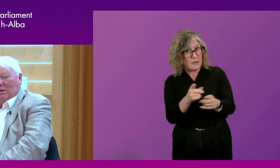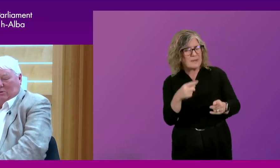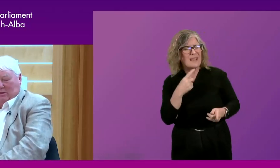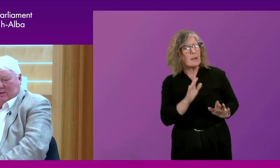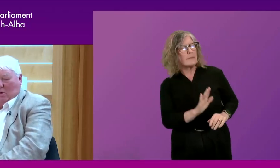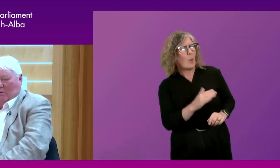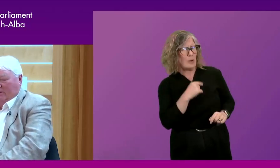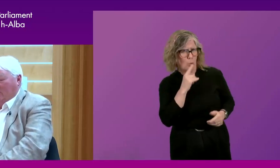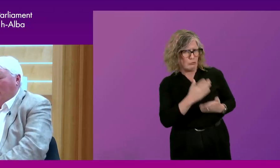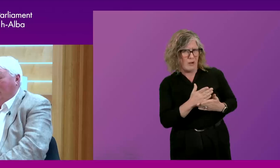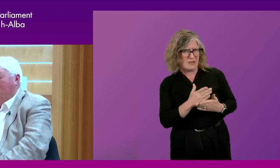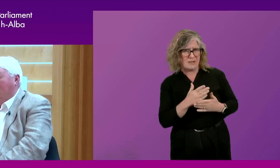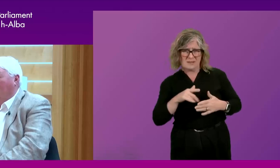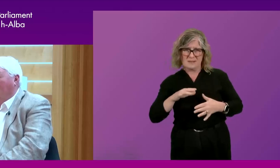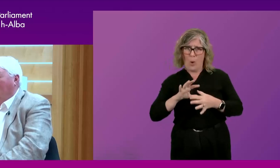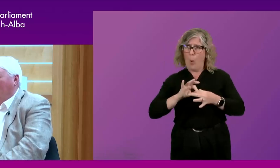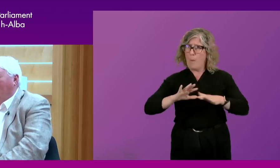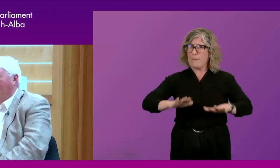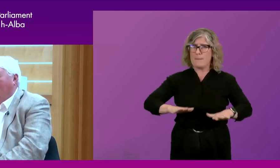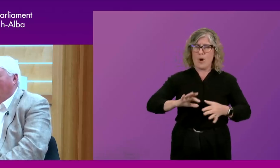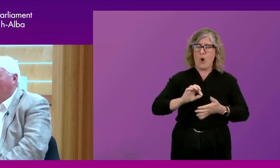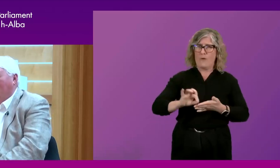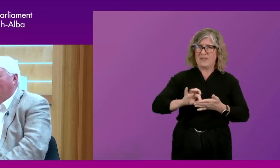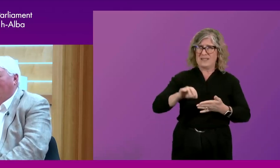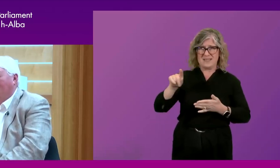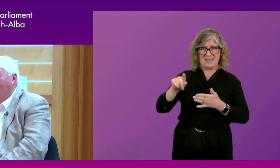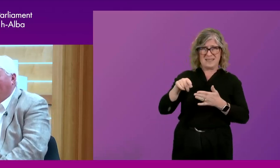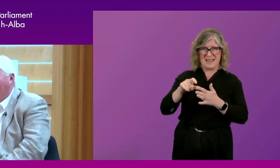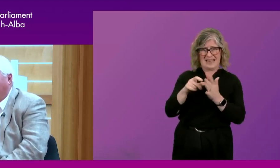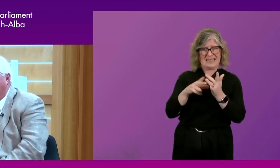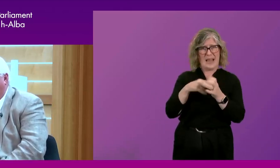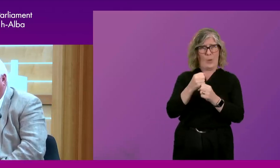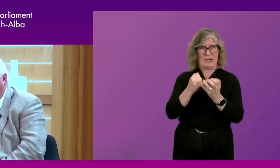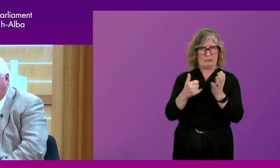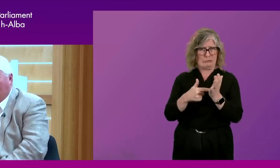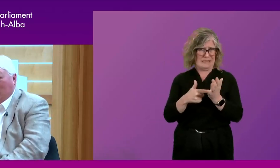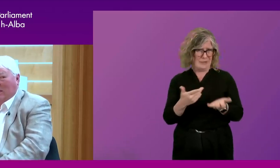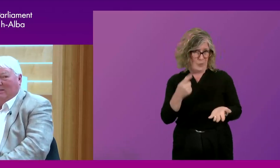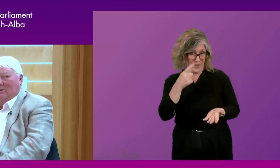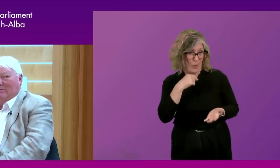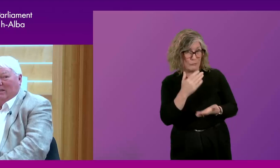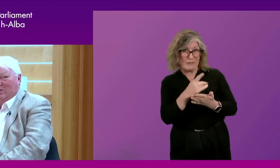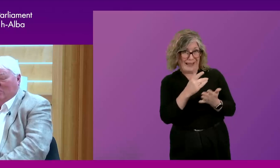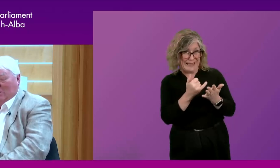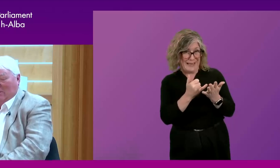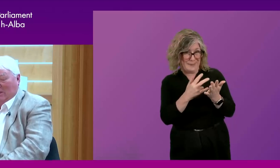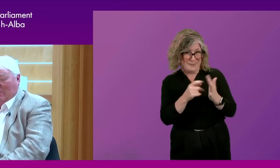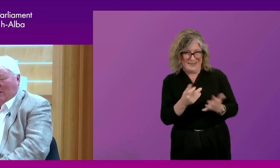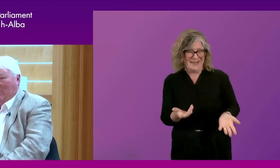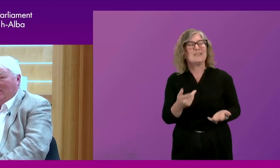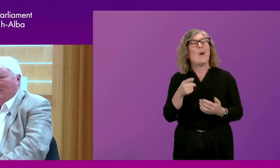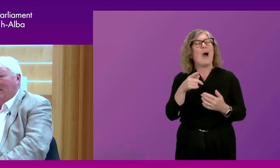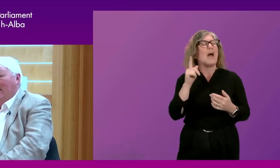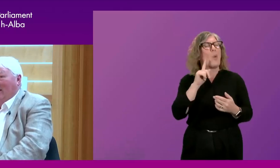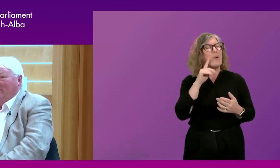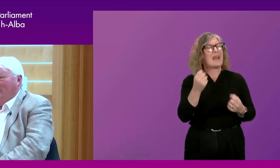said, Brian, we don't trust the Home Office or Downing Street. So why we don't, I don't, I don't think we trust. So I, I think there is always going to be a degree of tension between competing